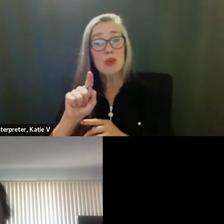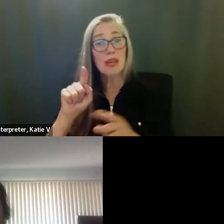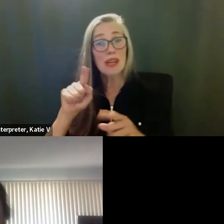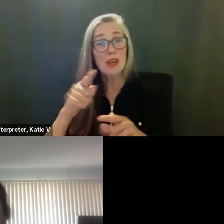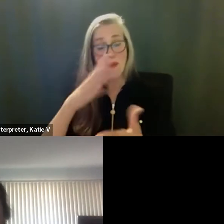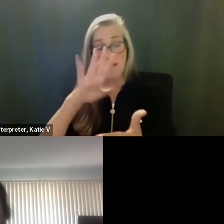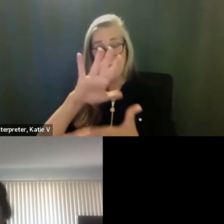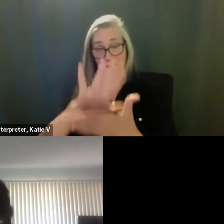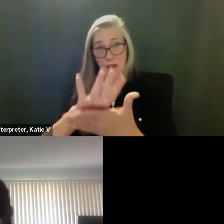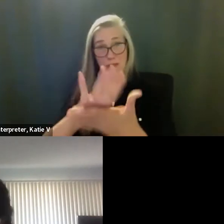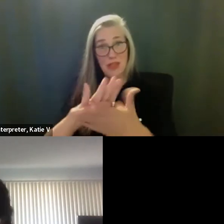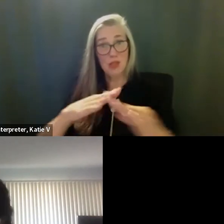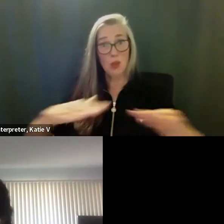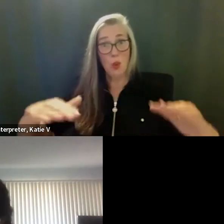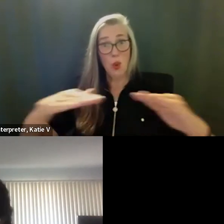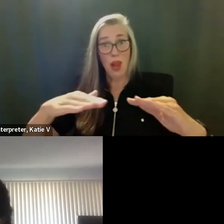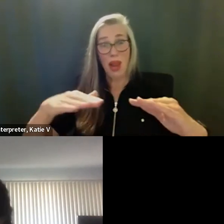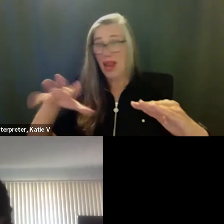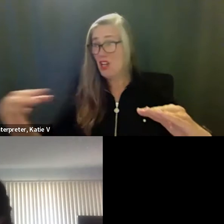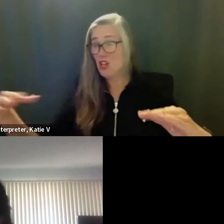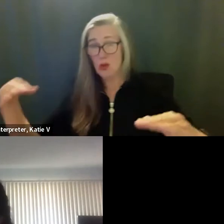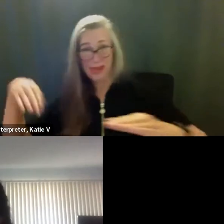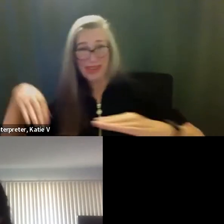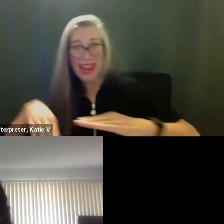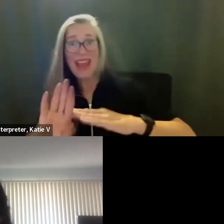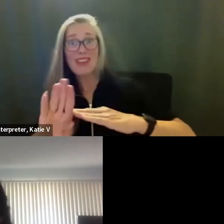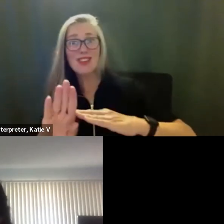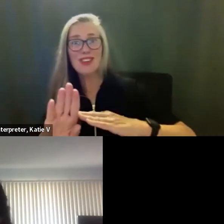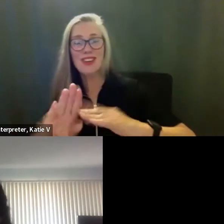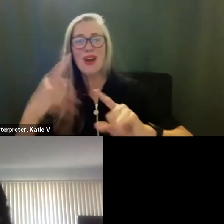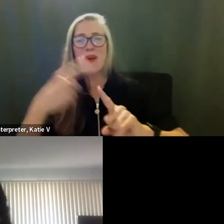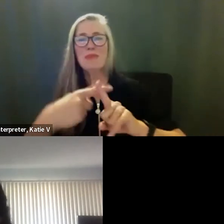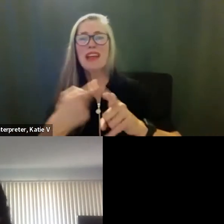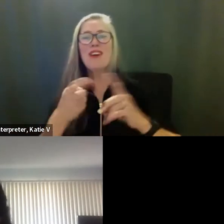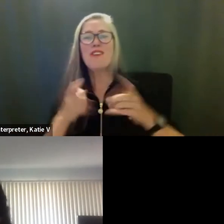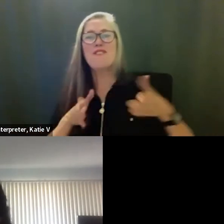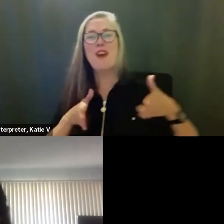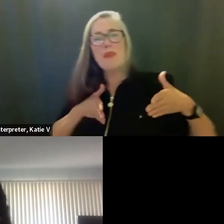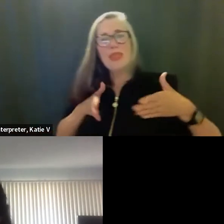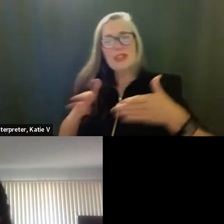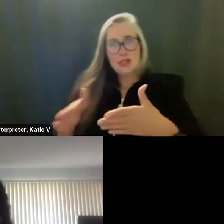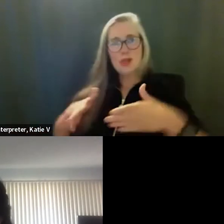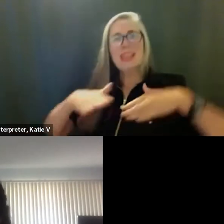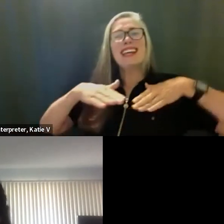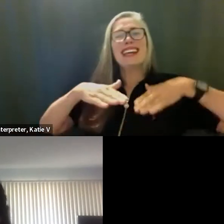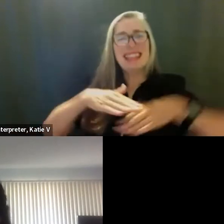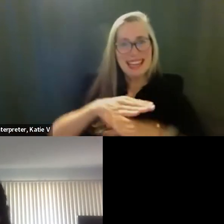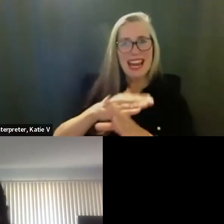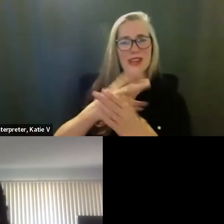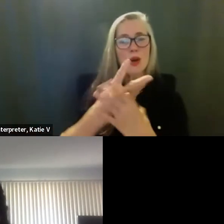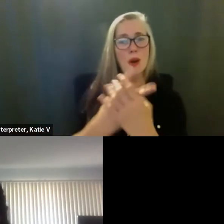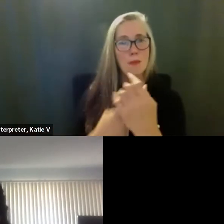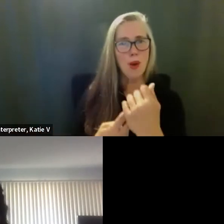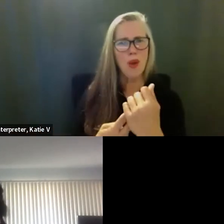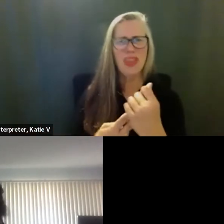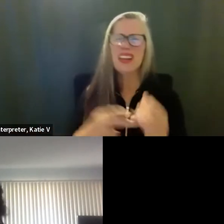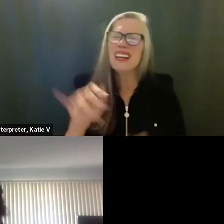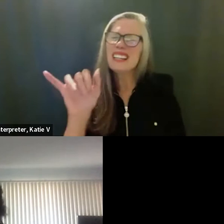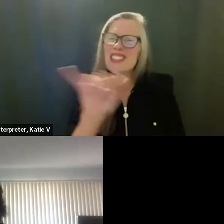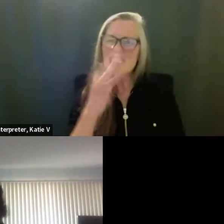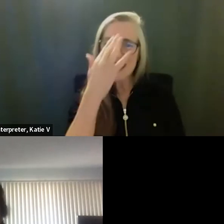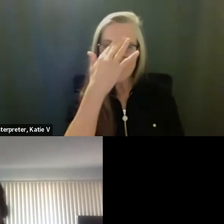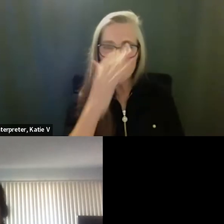and from the outside, from, from the, from the street side. We have something similar at Frank, Franklin